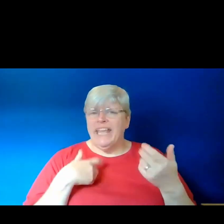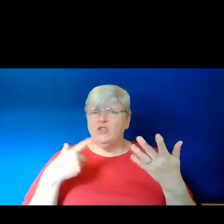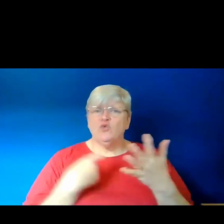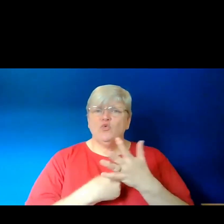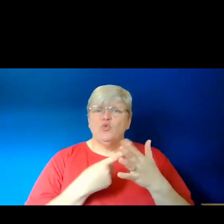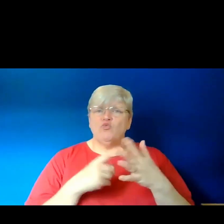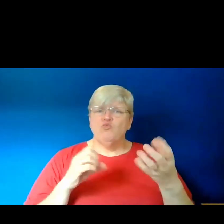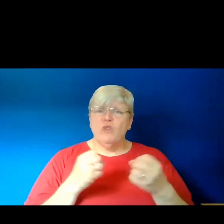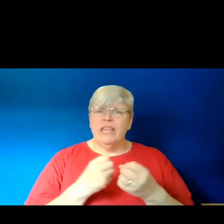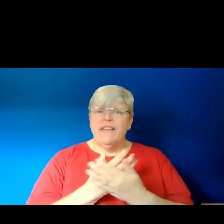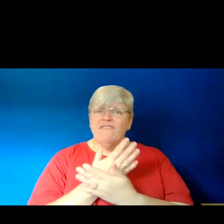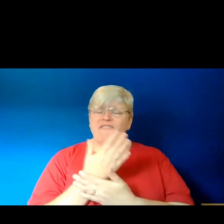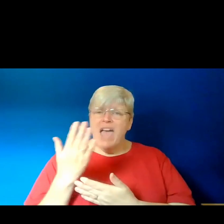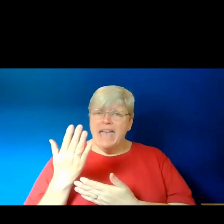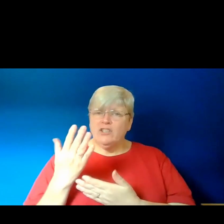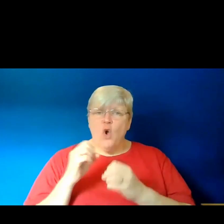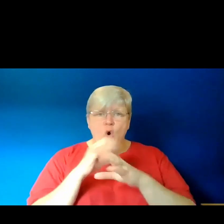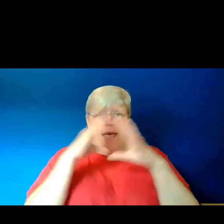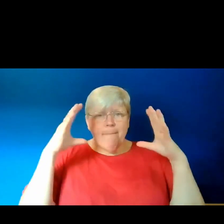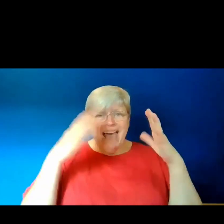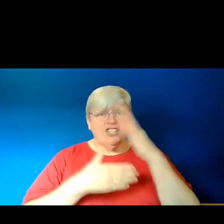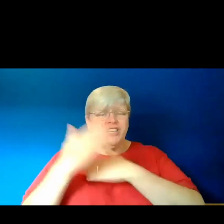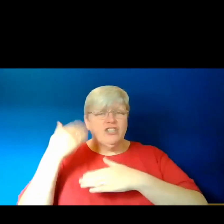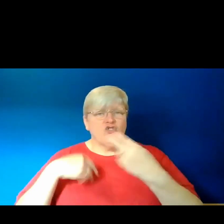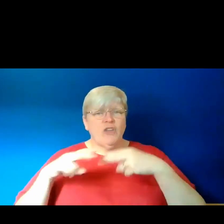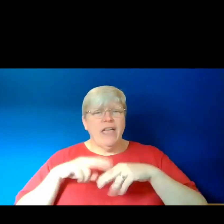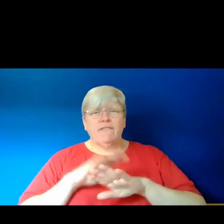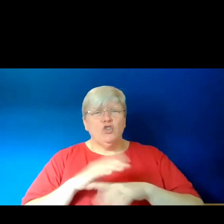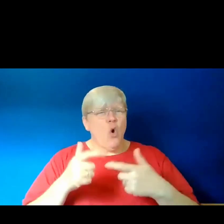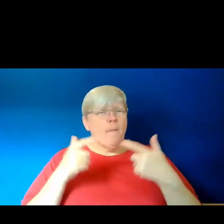imagine history if there's not much info on a real event?